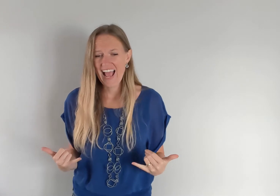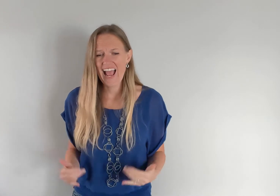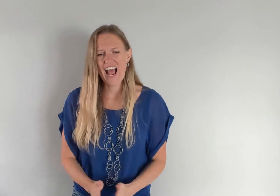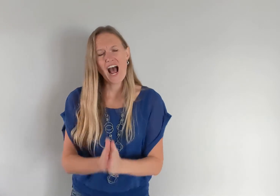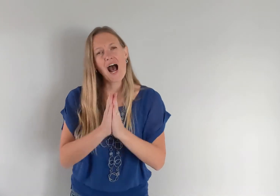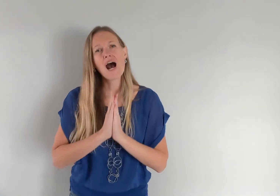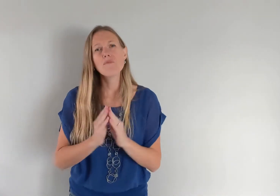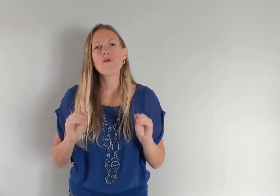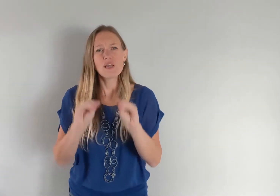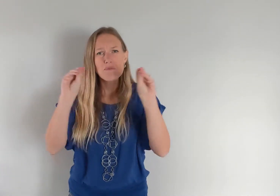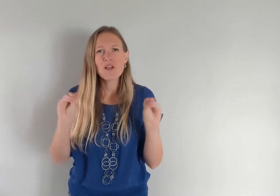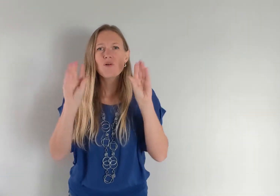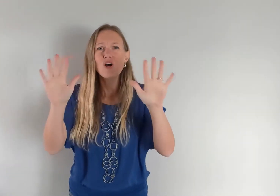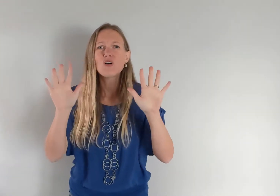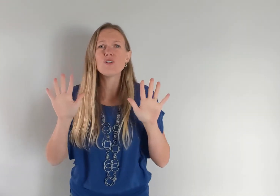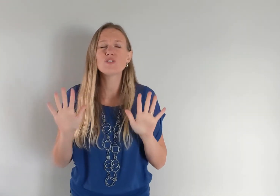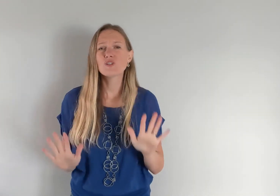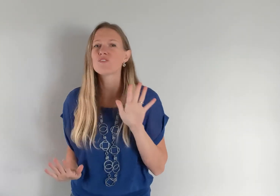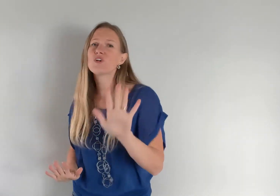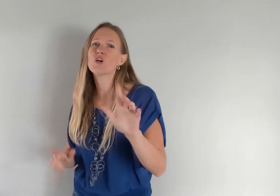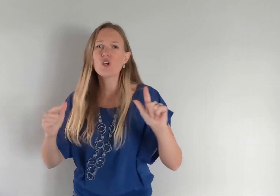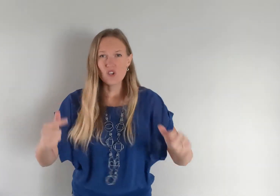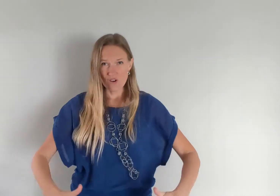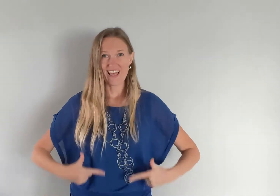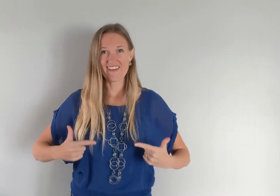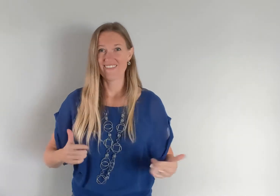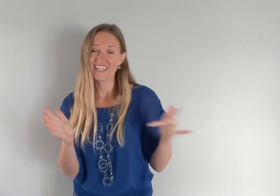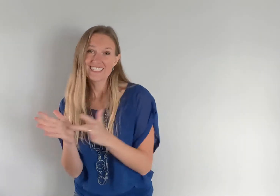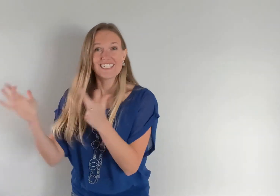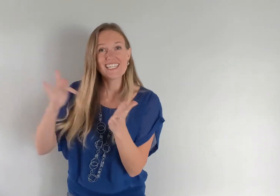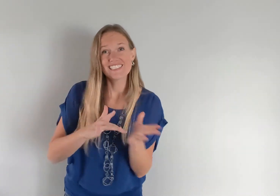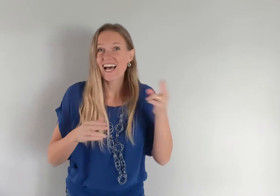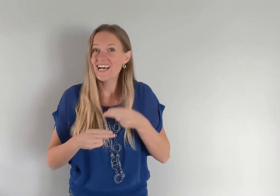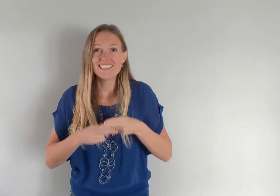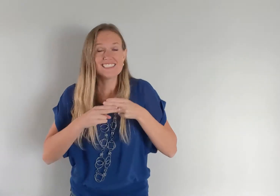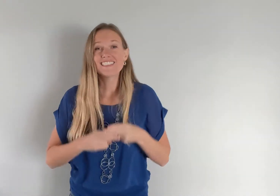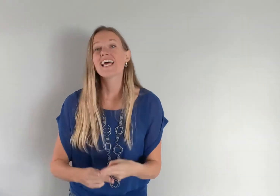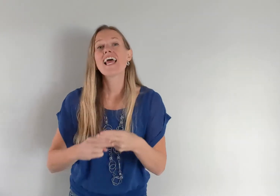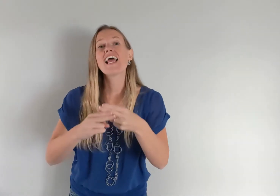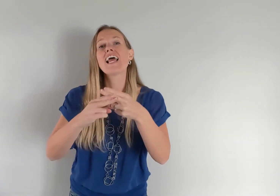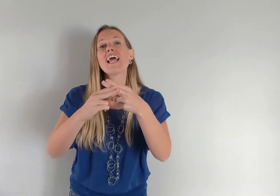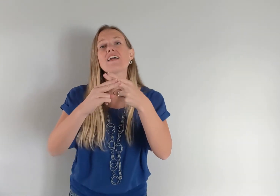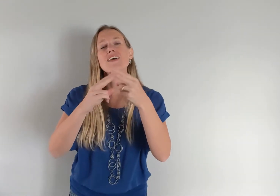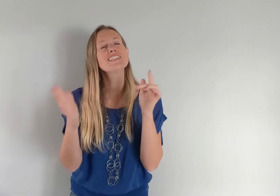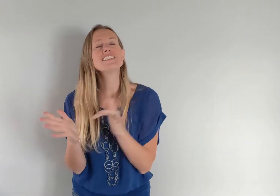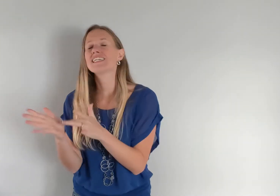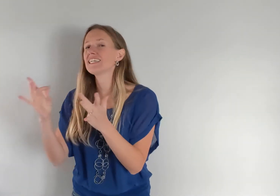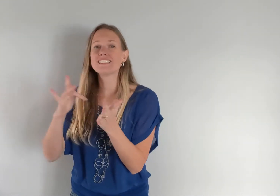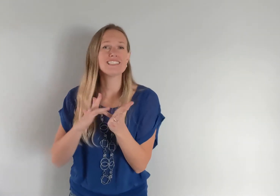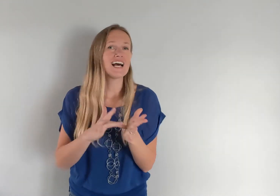I pray miracles over your life In Jesus' name In Jesus'